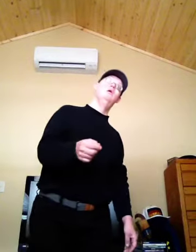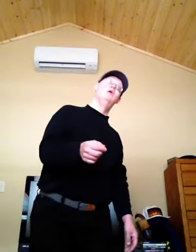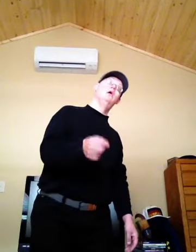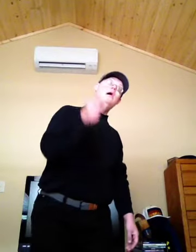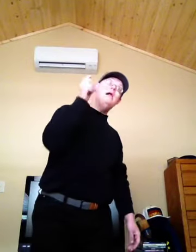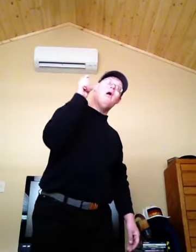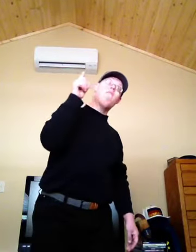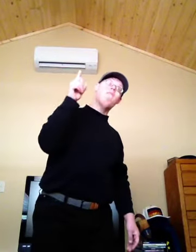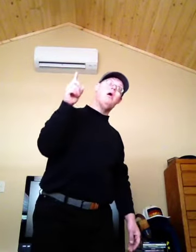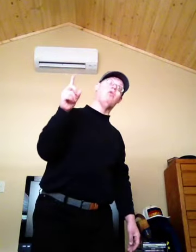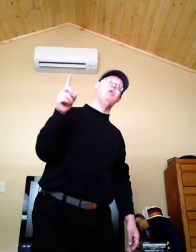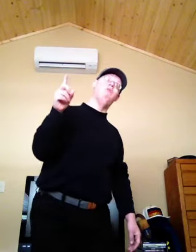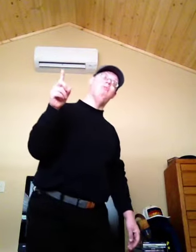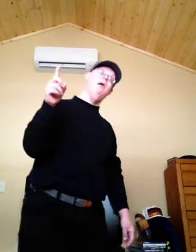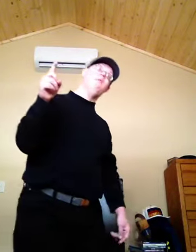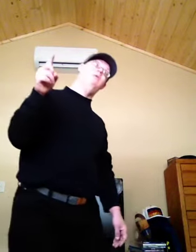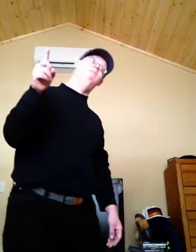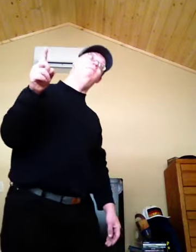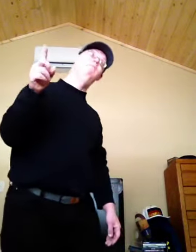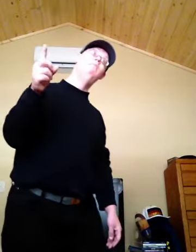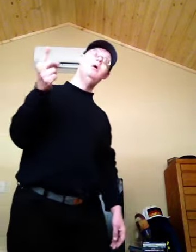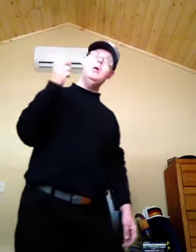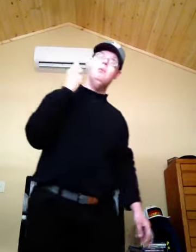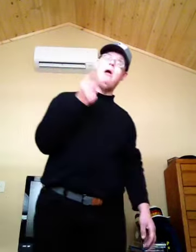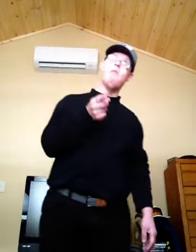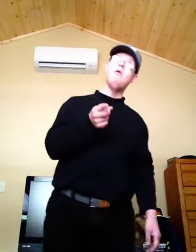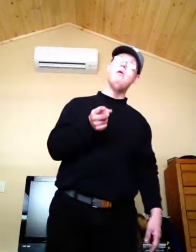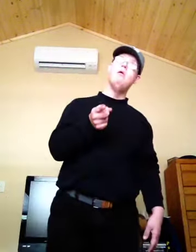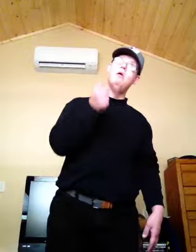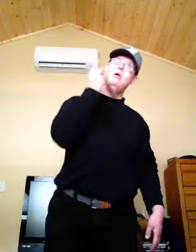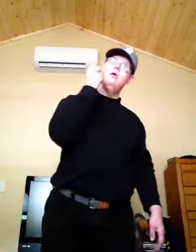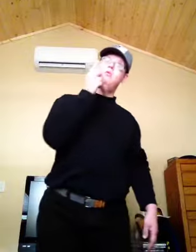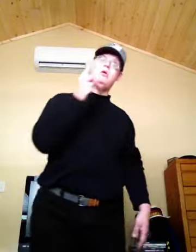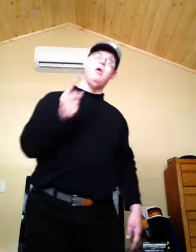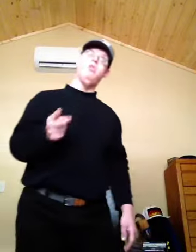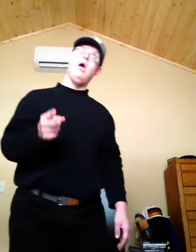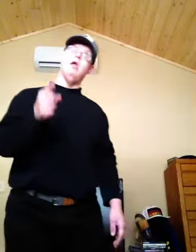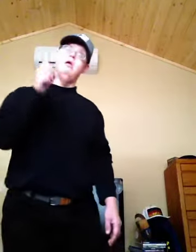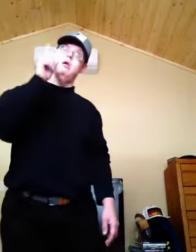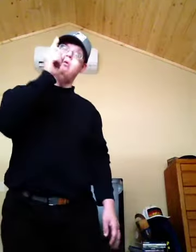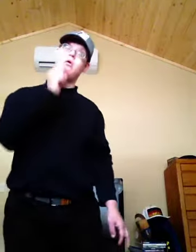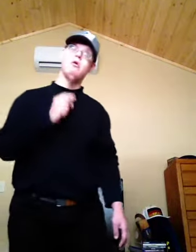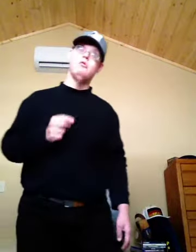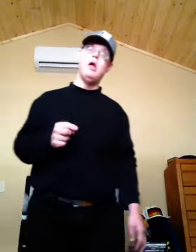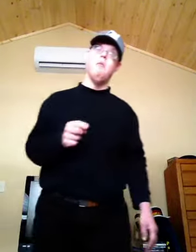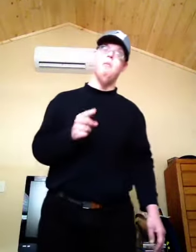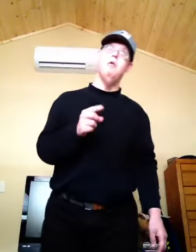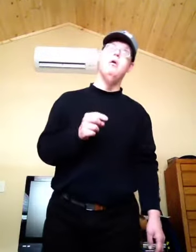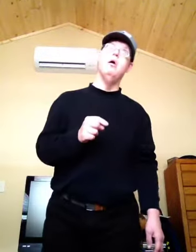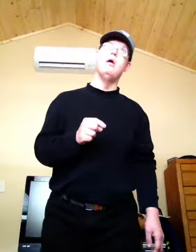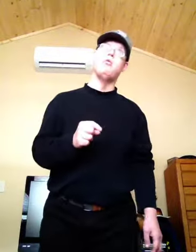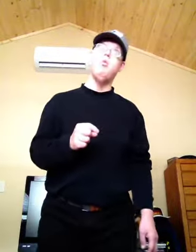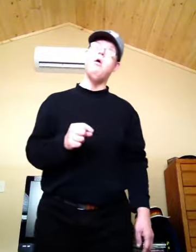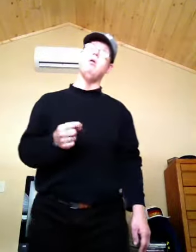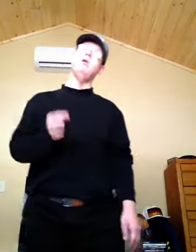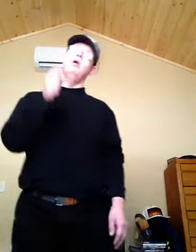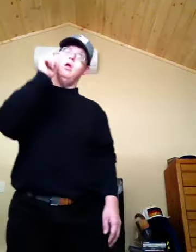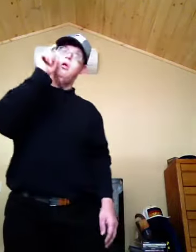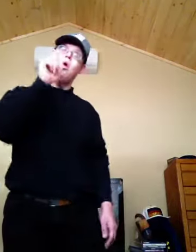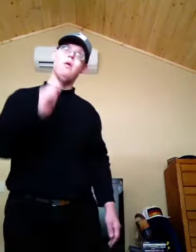And I have a message for Brampton. Brampton, which I said, you're a good team. Guess what? You're gonna